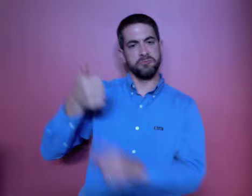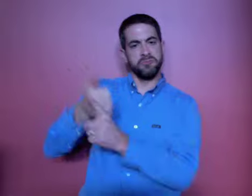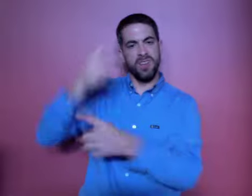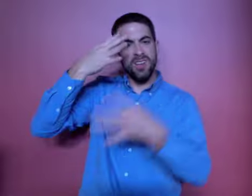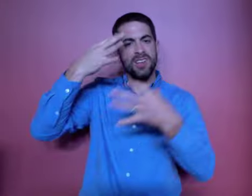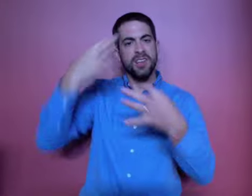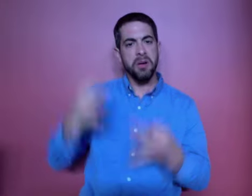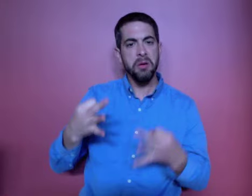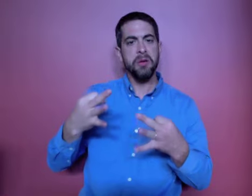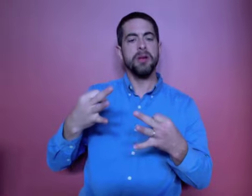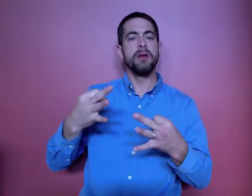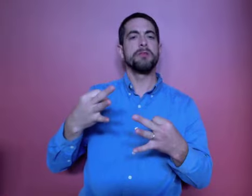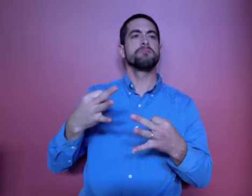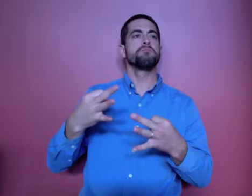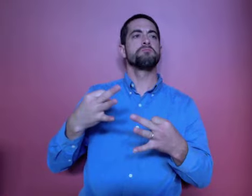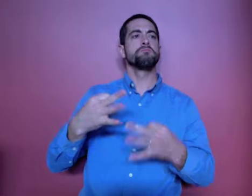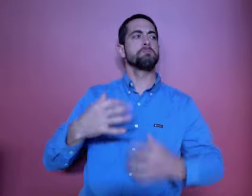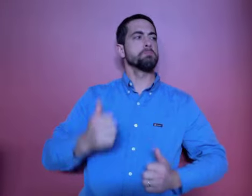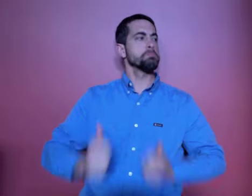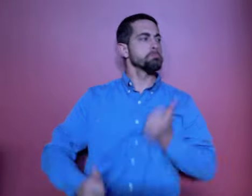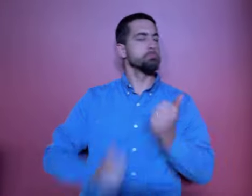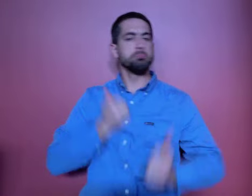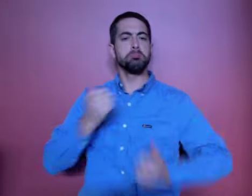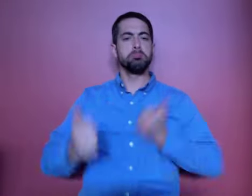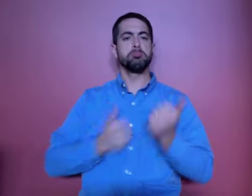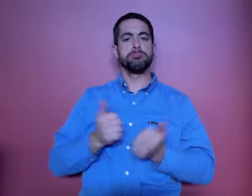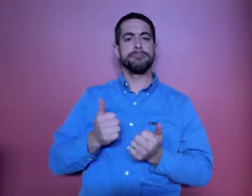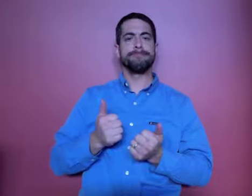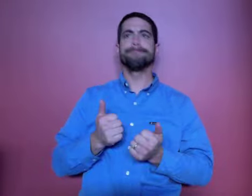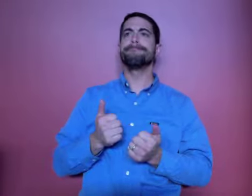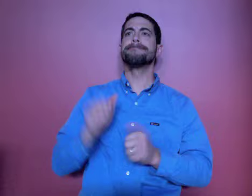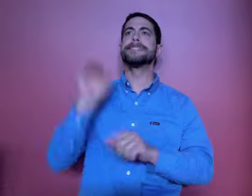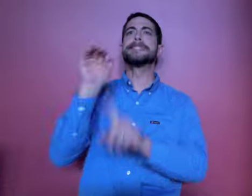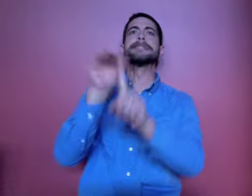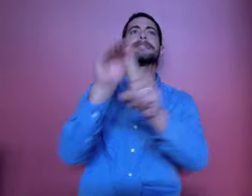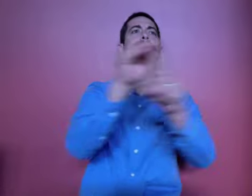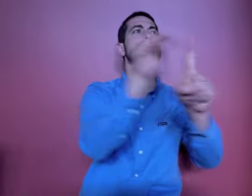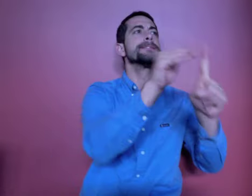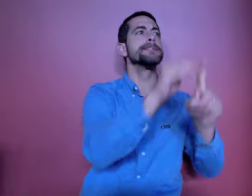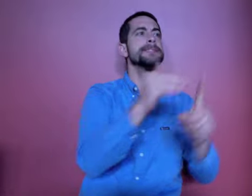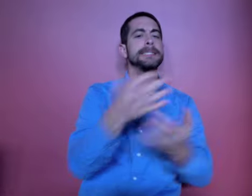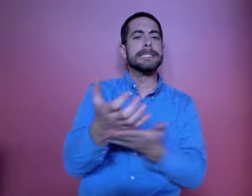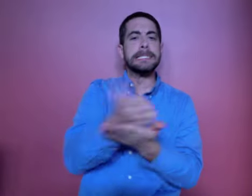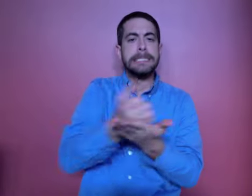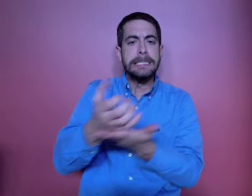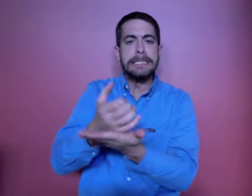place and build a place where all children can come together